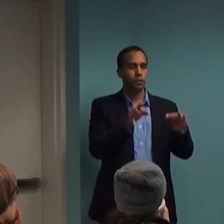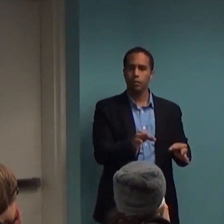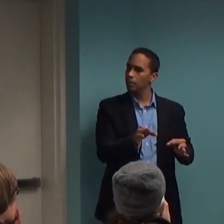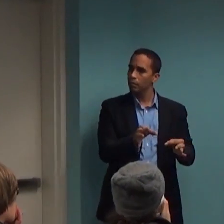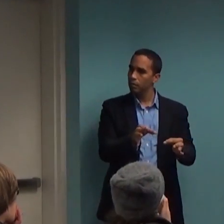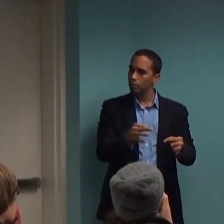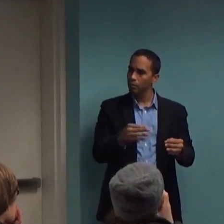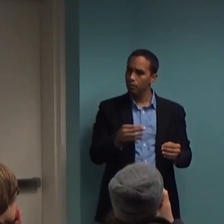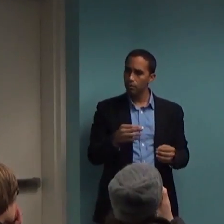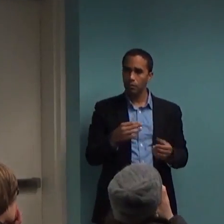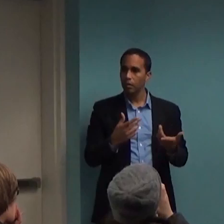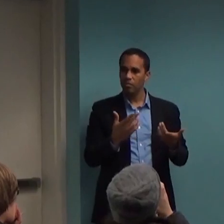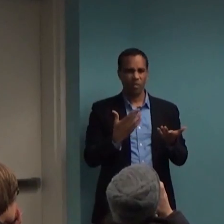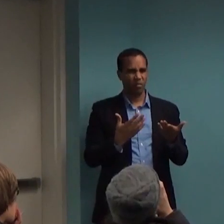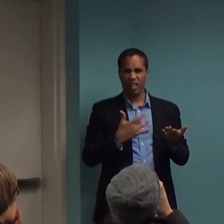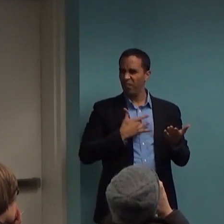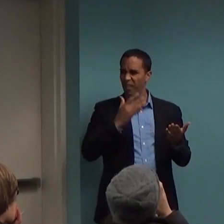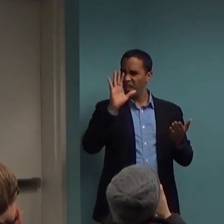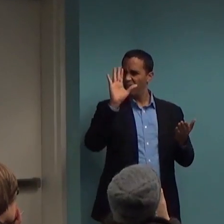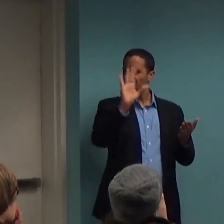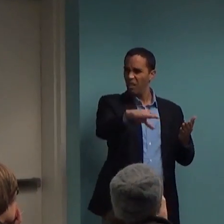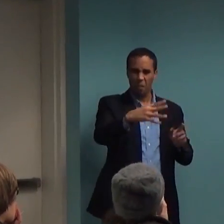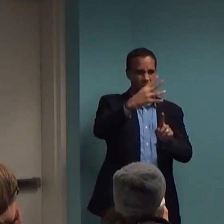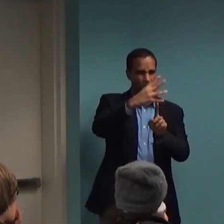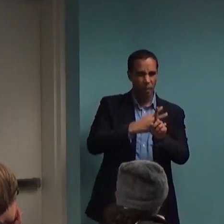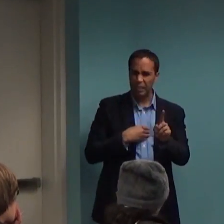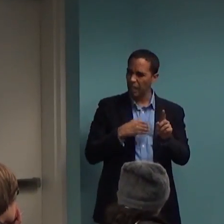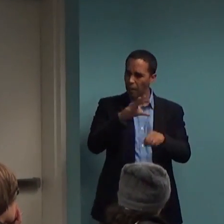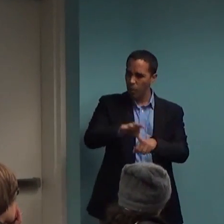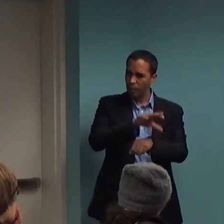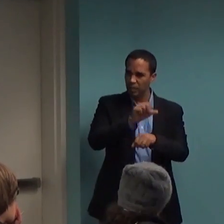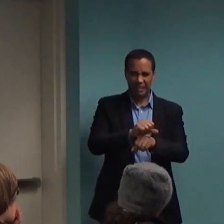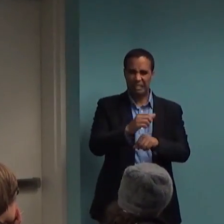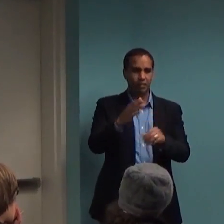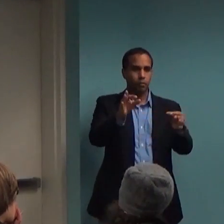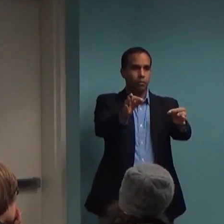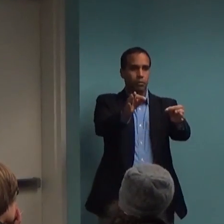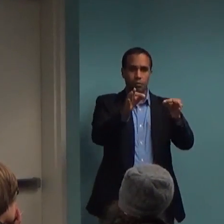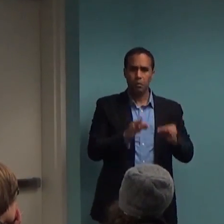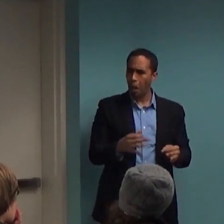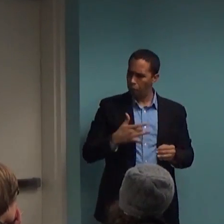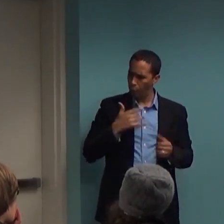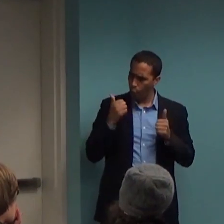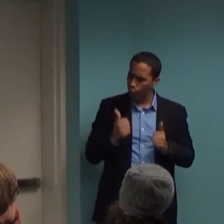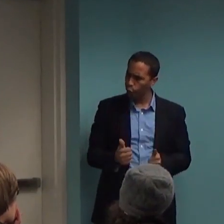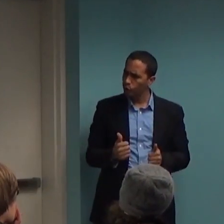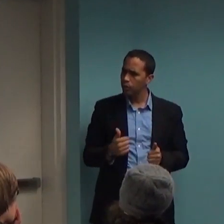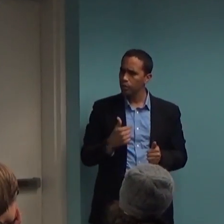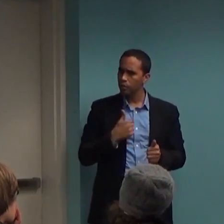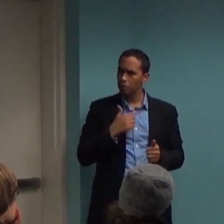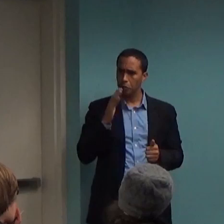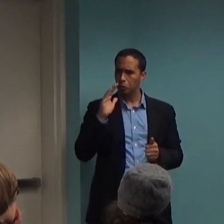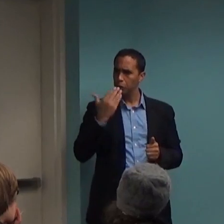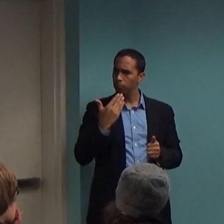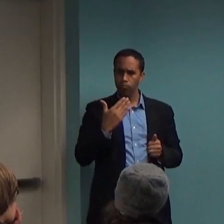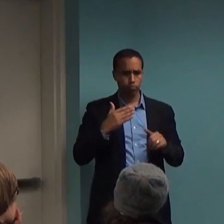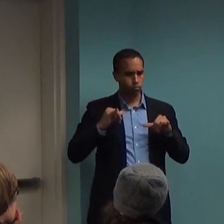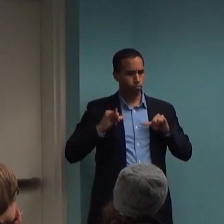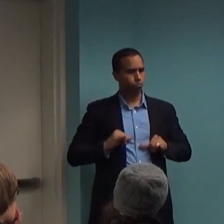wow, my appointment with my doctor is not for another four months, but I'm feeling good and it seems like things are not really changing, let me ring them